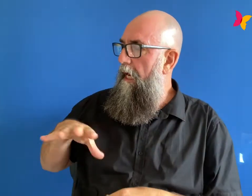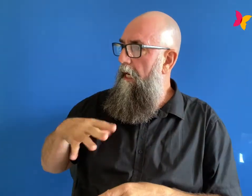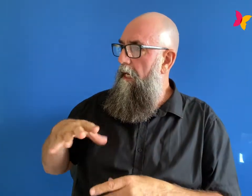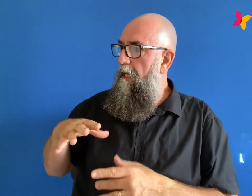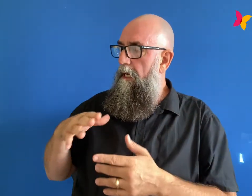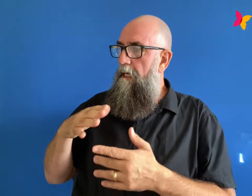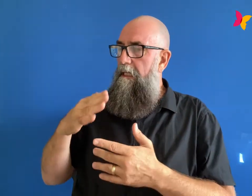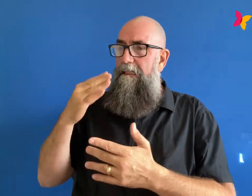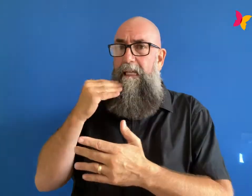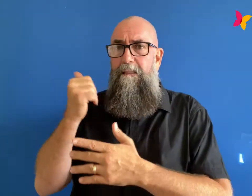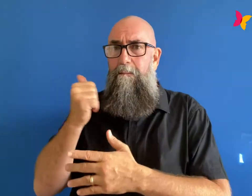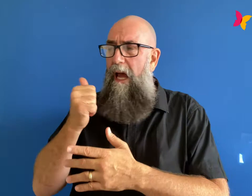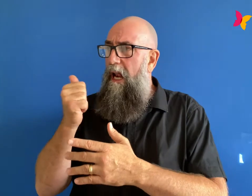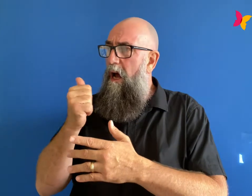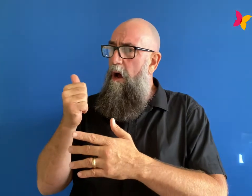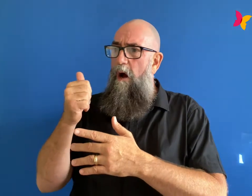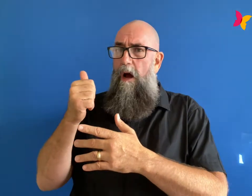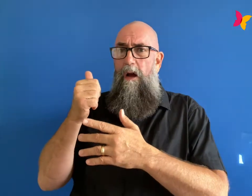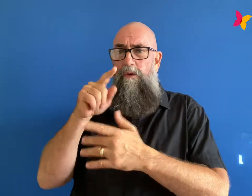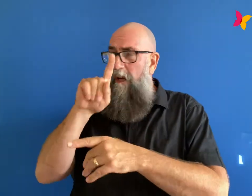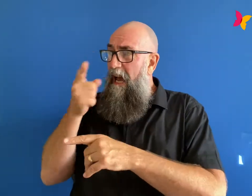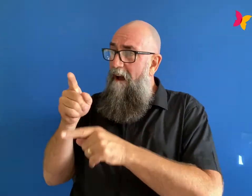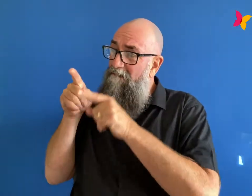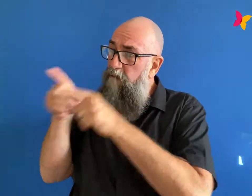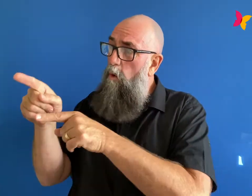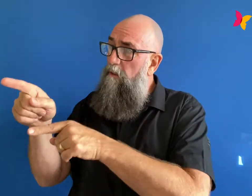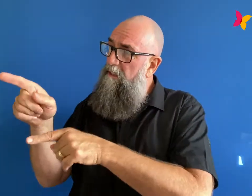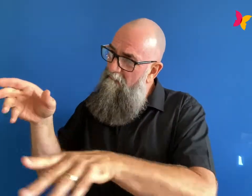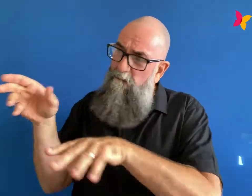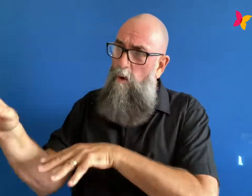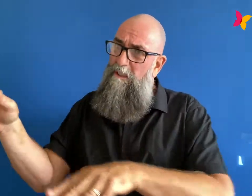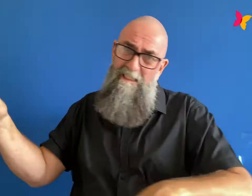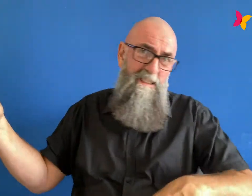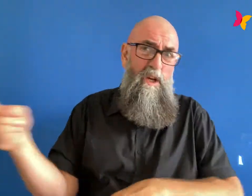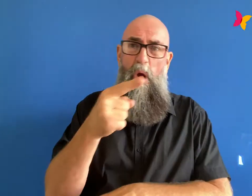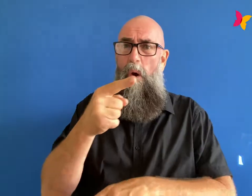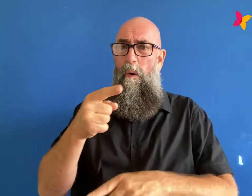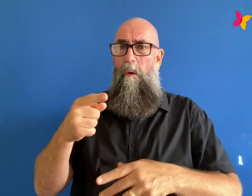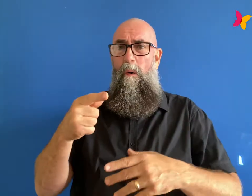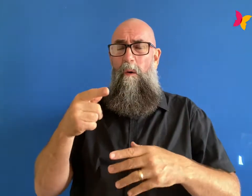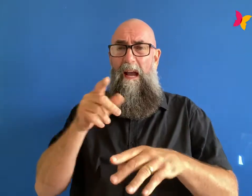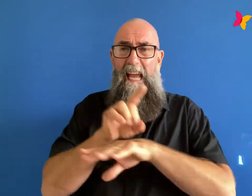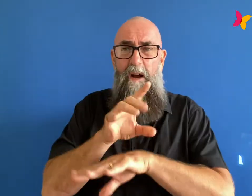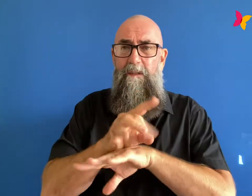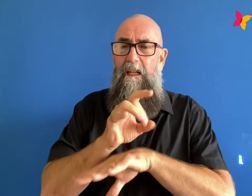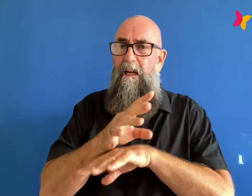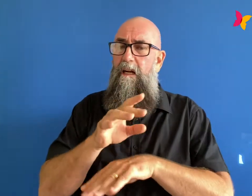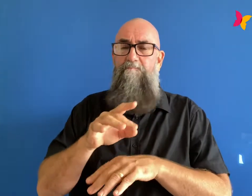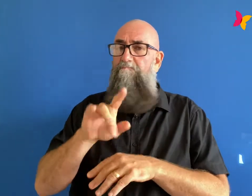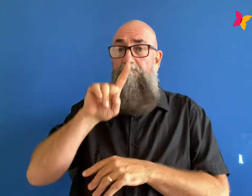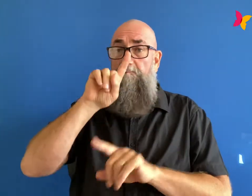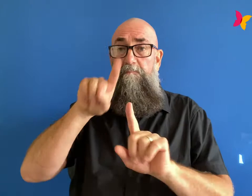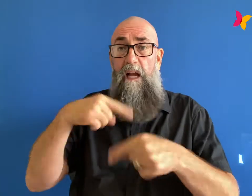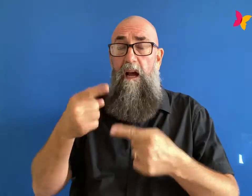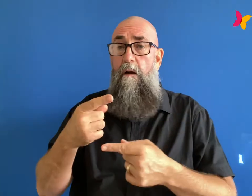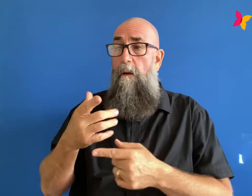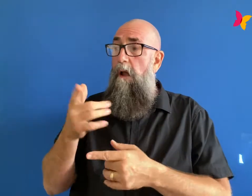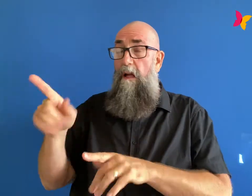you just can't force them to go if they don't want to be there after nearly a year of being at home and being locked in a